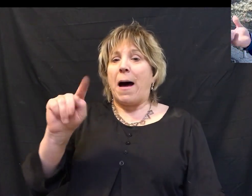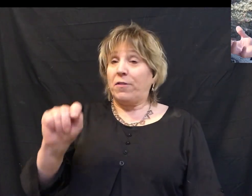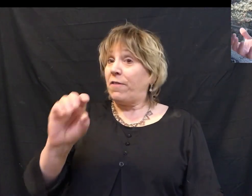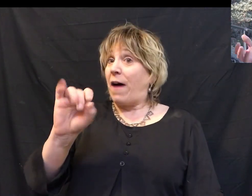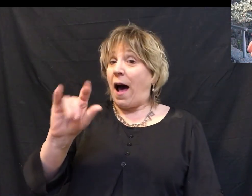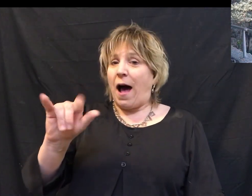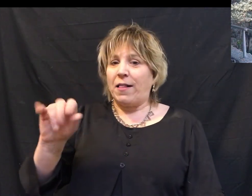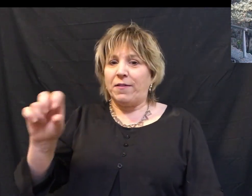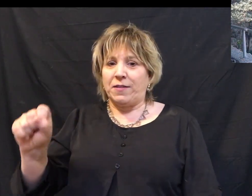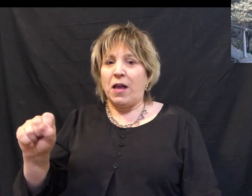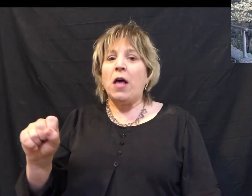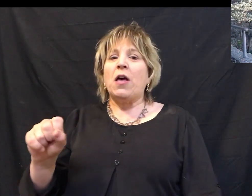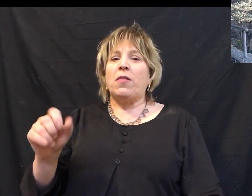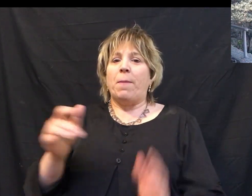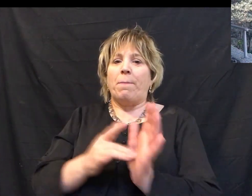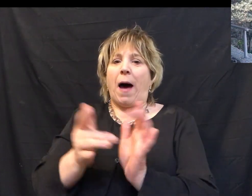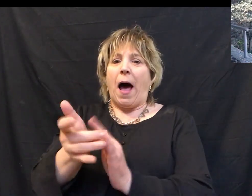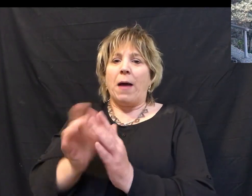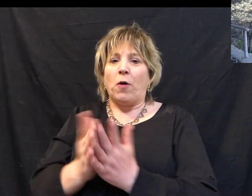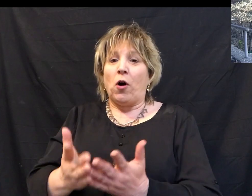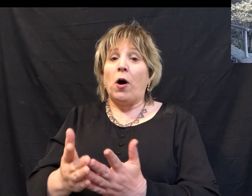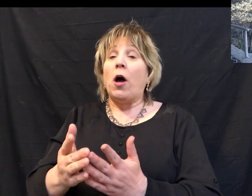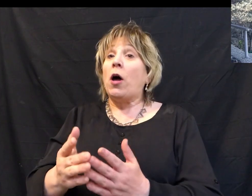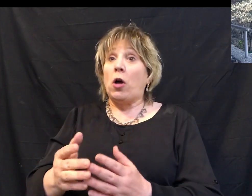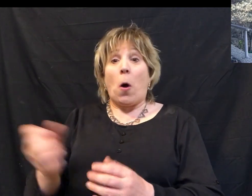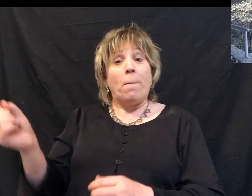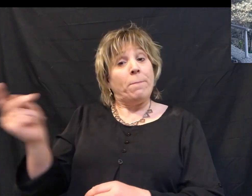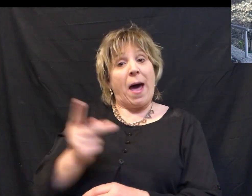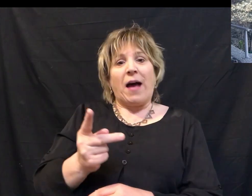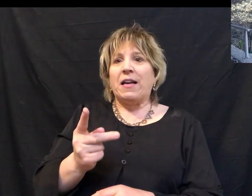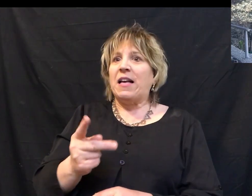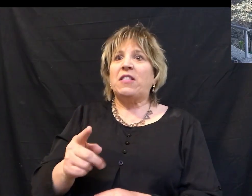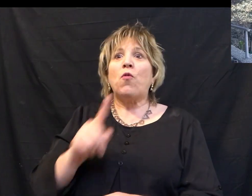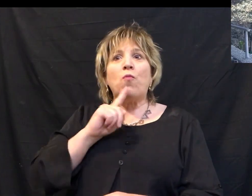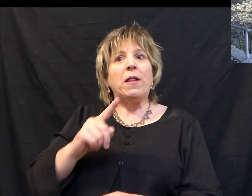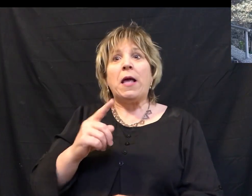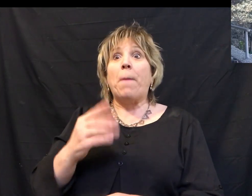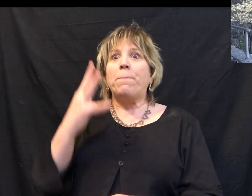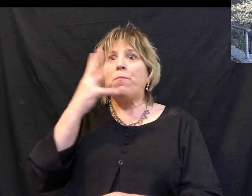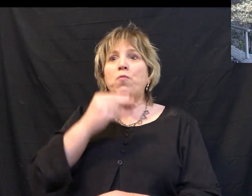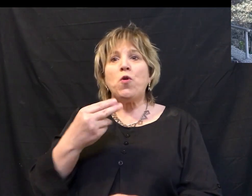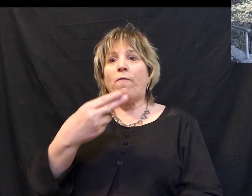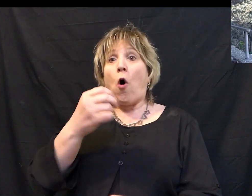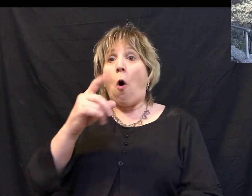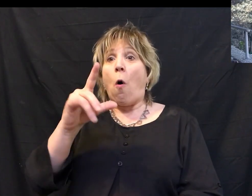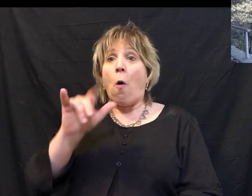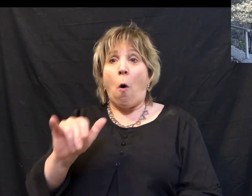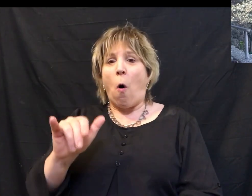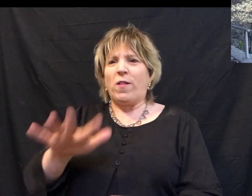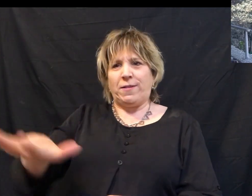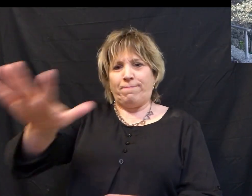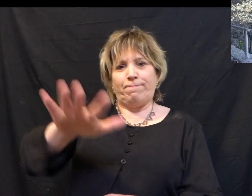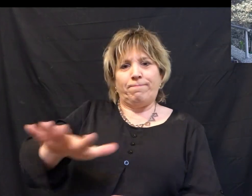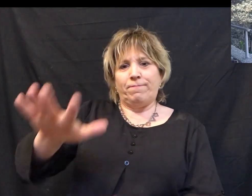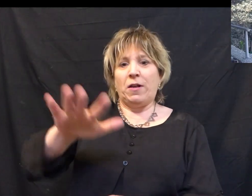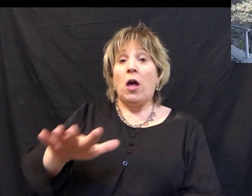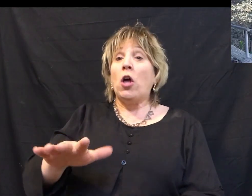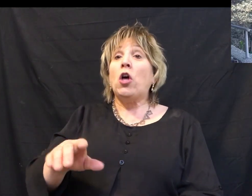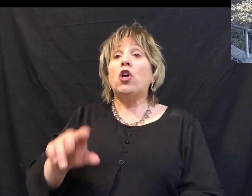Mount of Olives. This is where Jesus will return, according to scripture. This is where he returns. So this is a beautiful, holy spot. So as we get ready to wrap up this